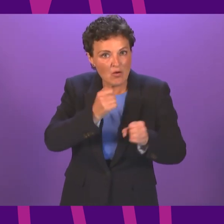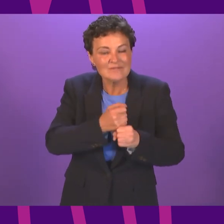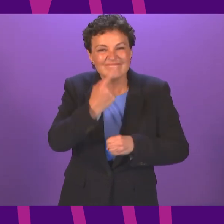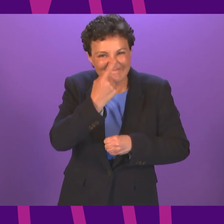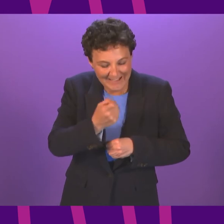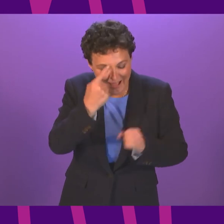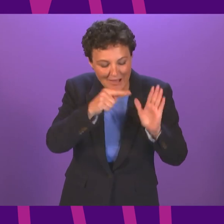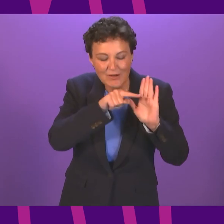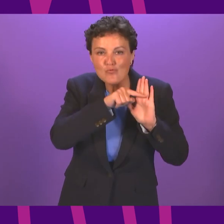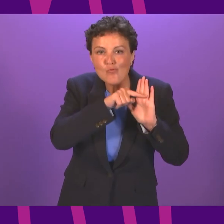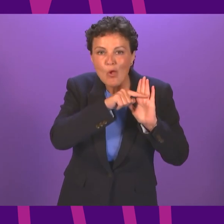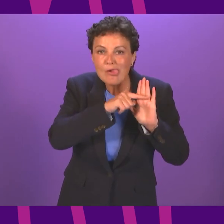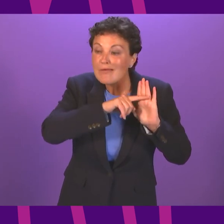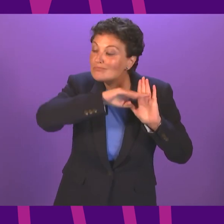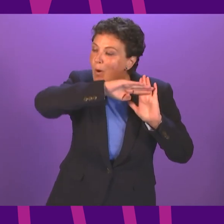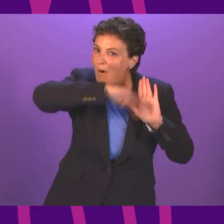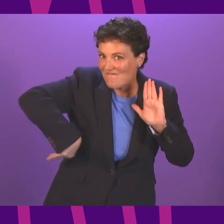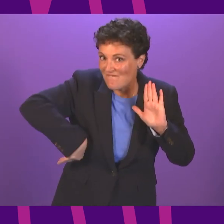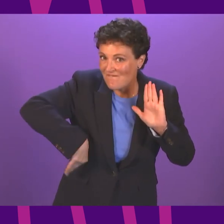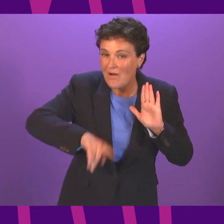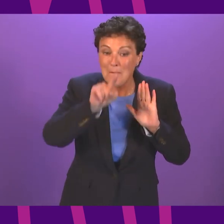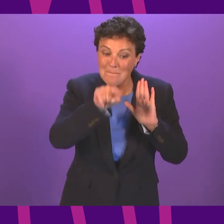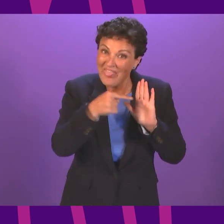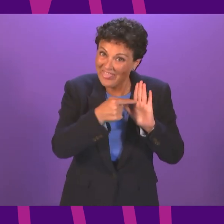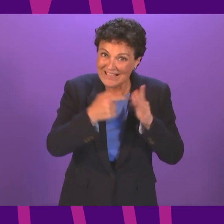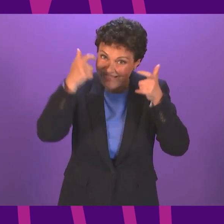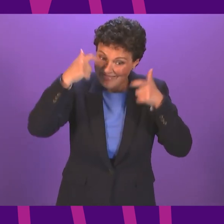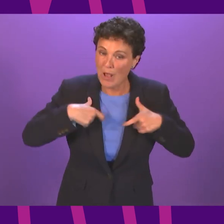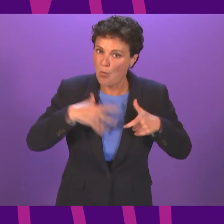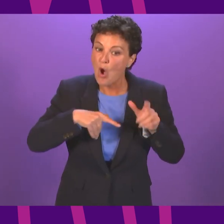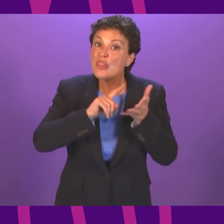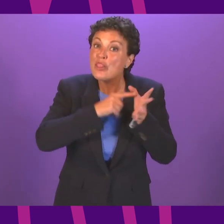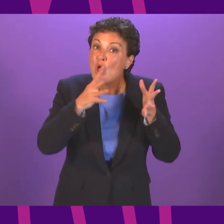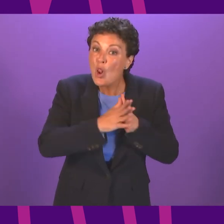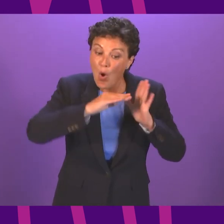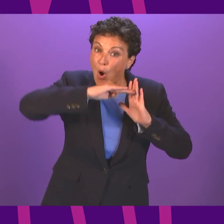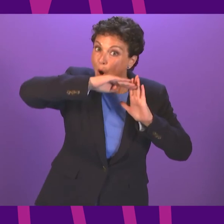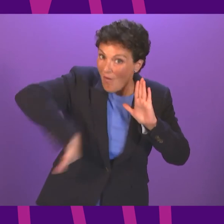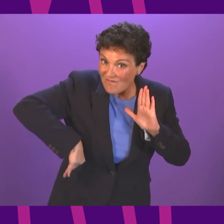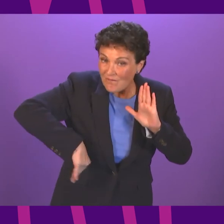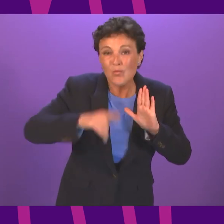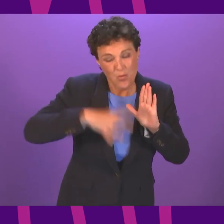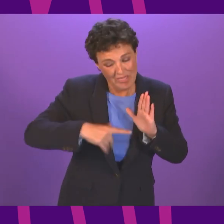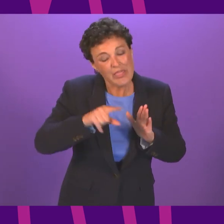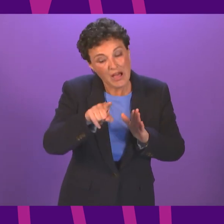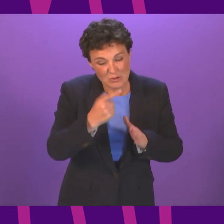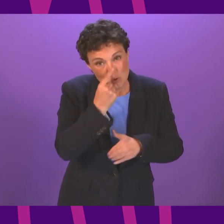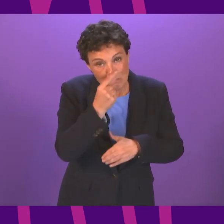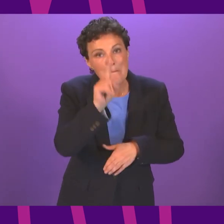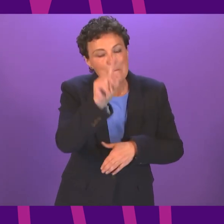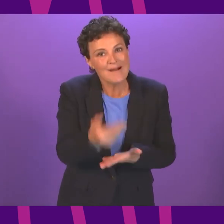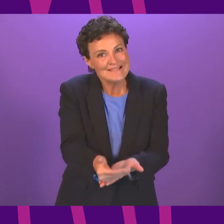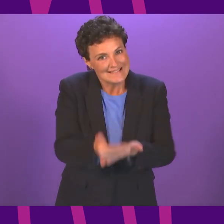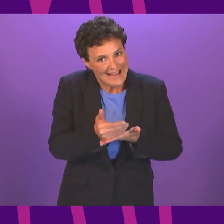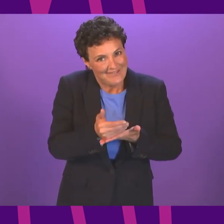safe distances, but we want to bring the legal requirement to an end as soon as it is safe to do so. So we're setting out those